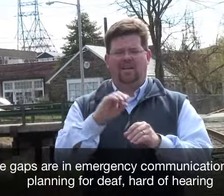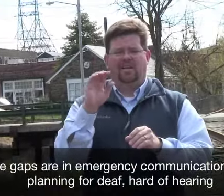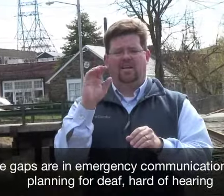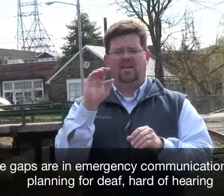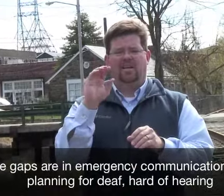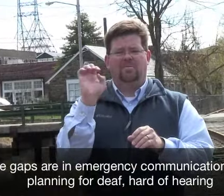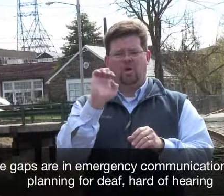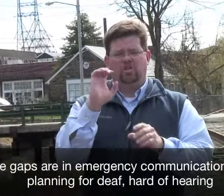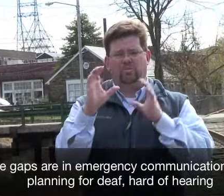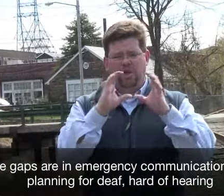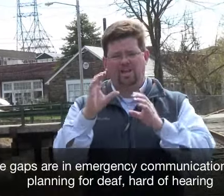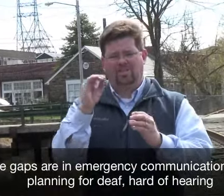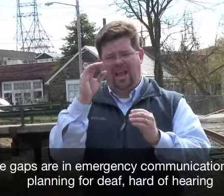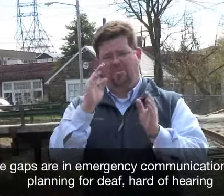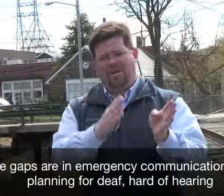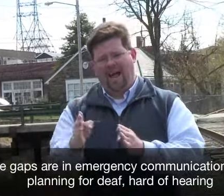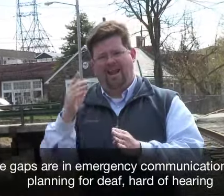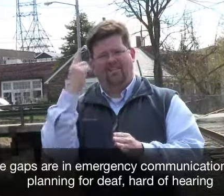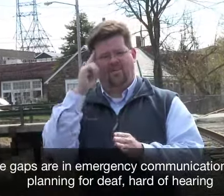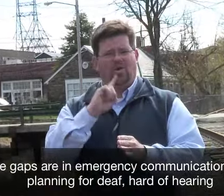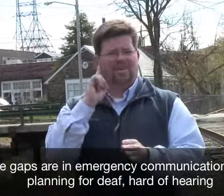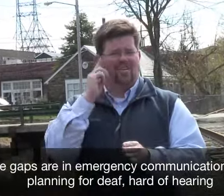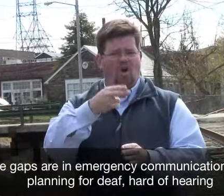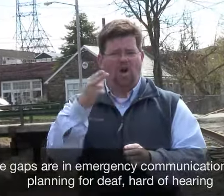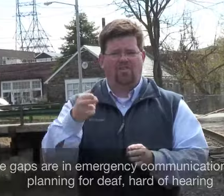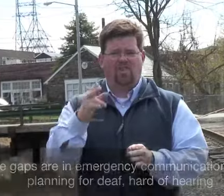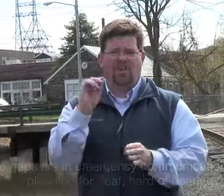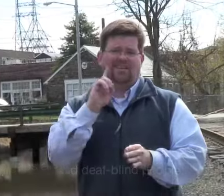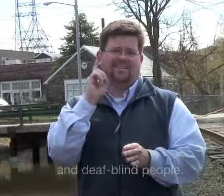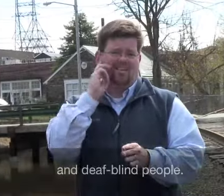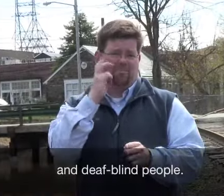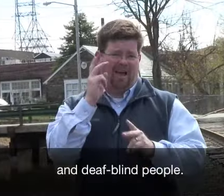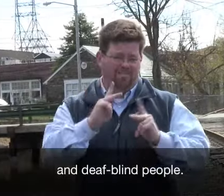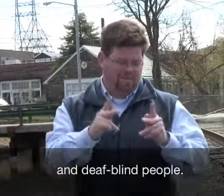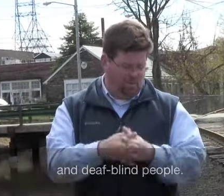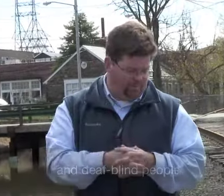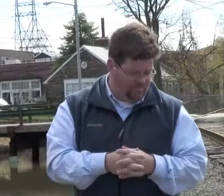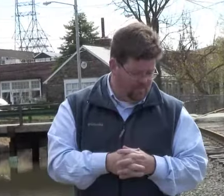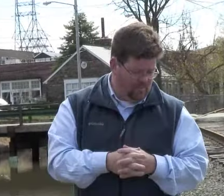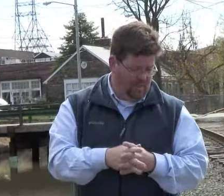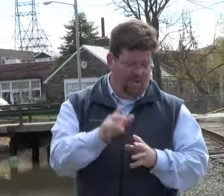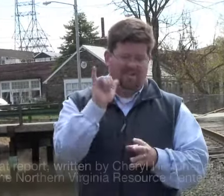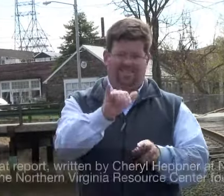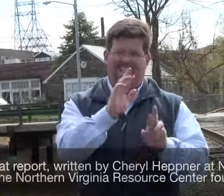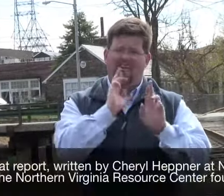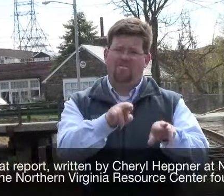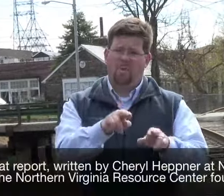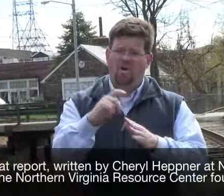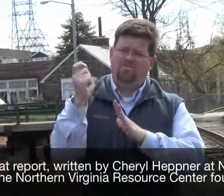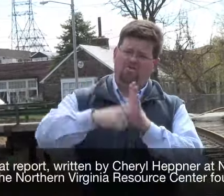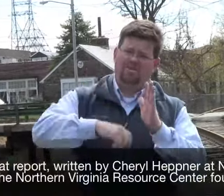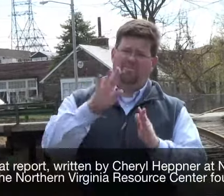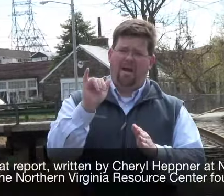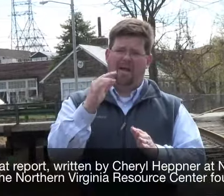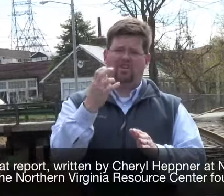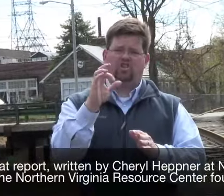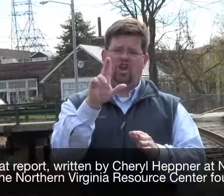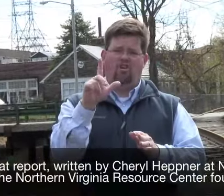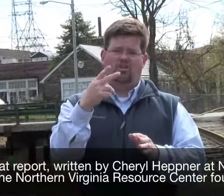in emergency communication and planning for deaf, hard of hearing, and deafblind people. That report, written by Cheryl